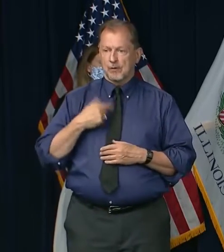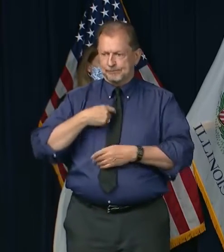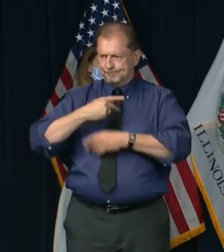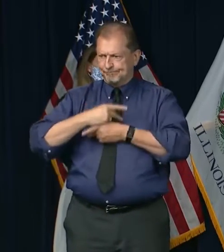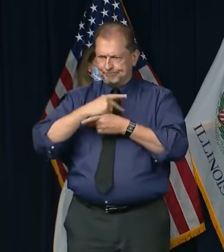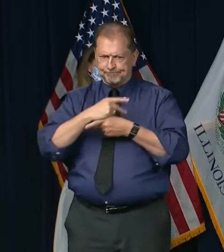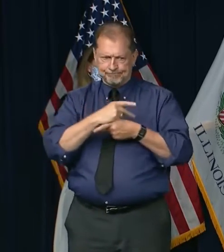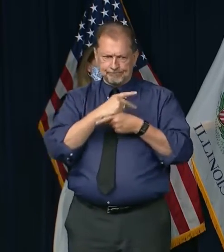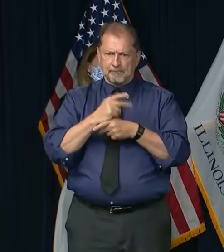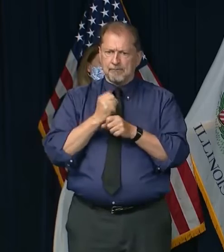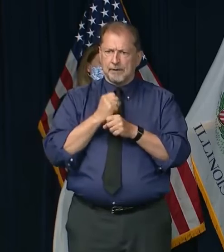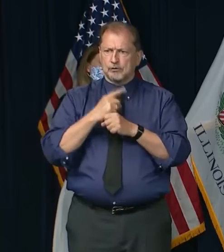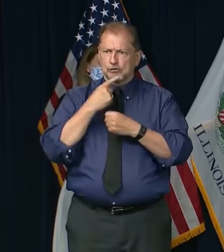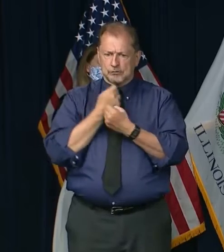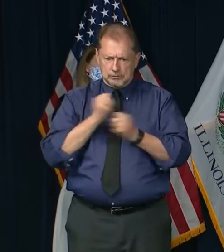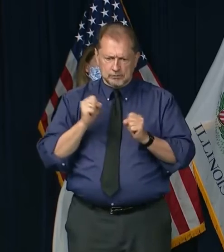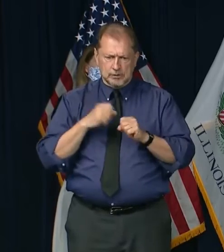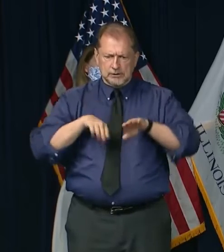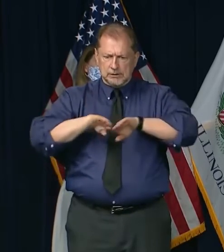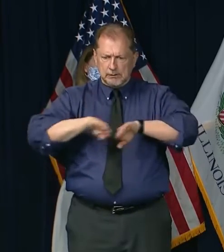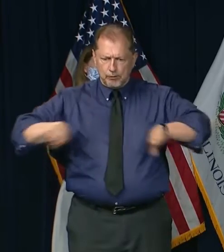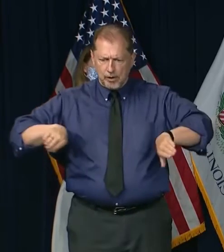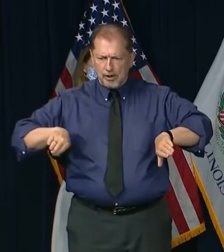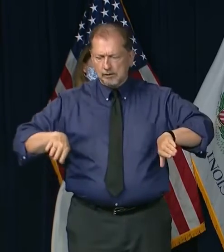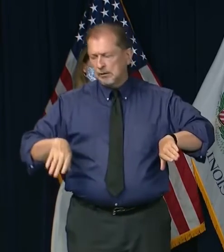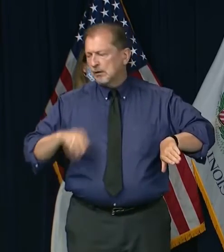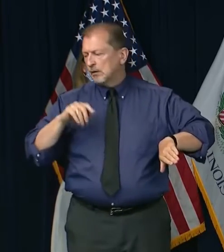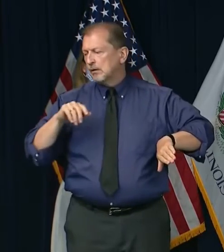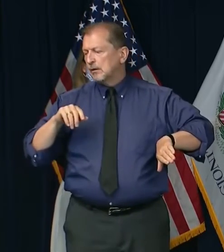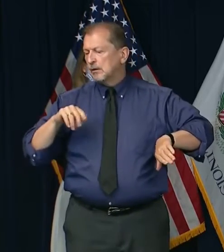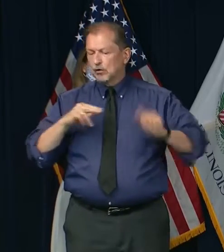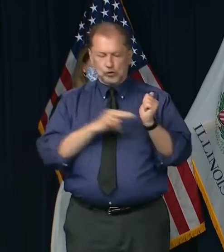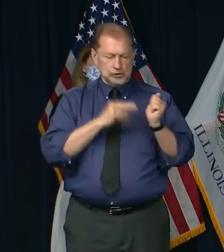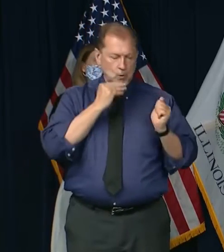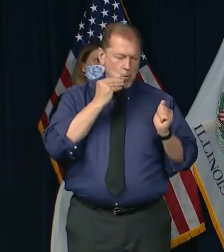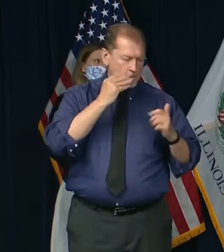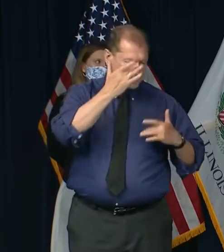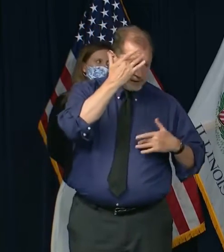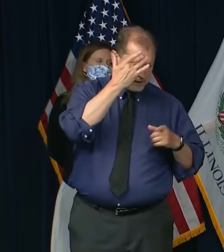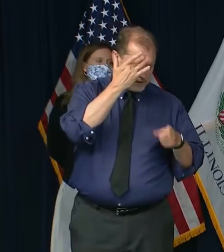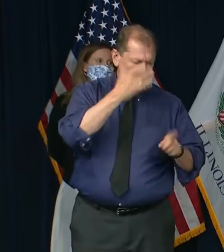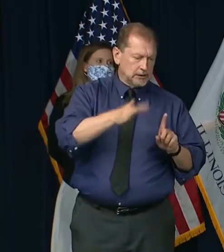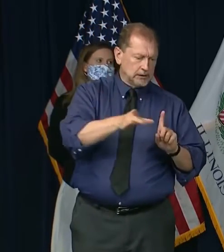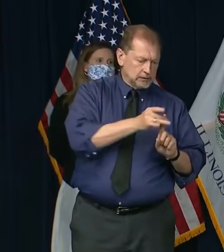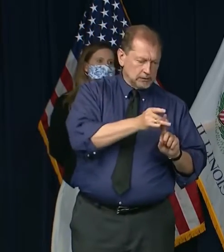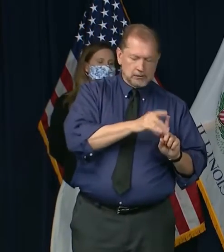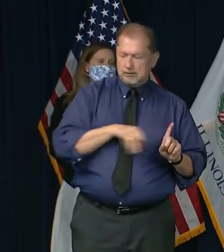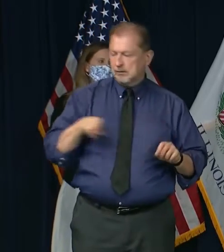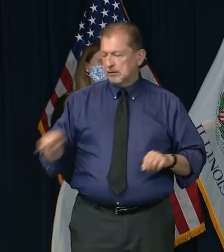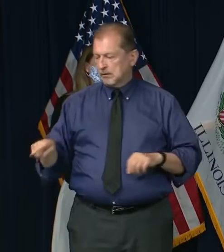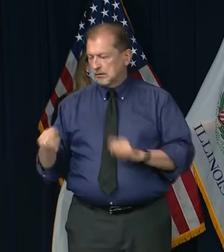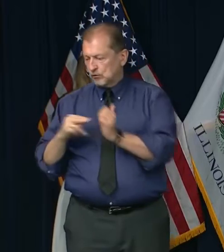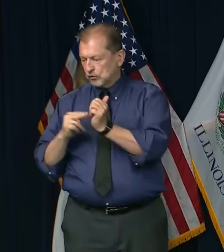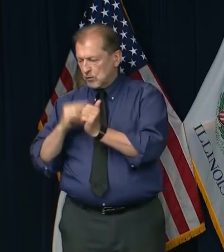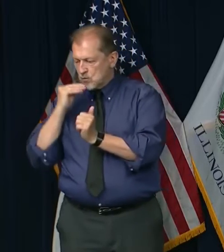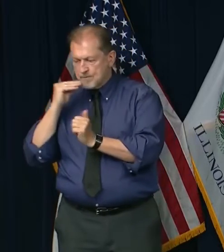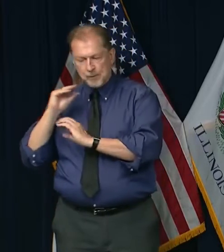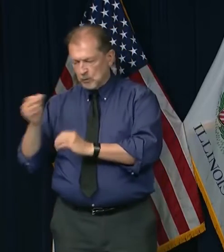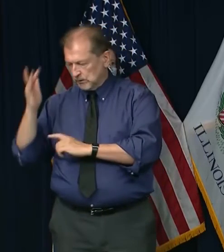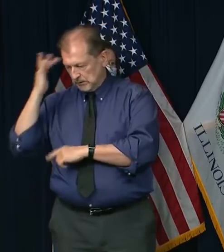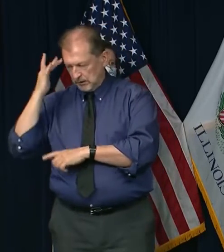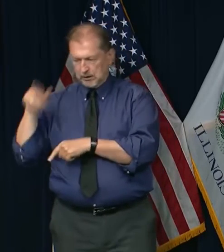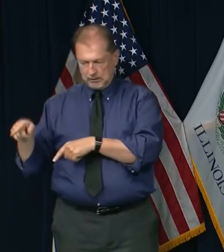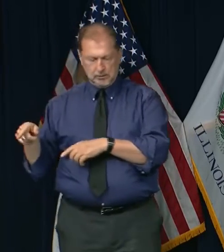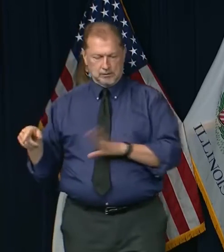very hard to make sure that there's separation between people who are COVID-positive and people who are COVID-negative. And, again,